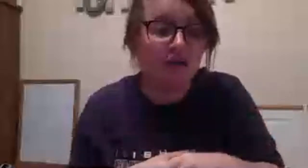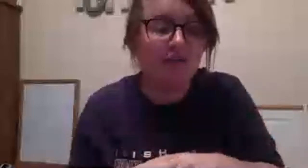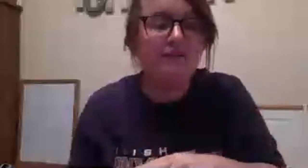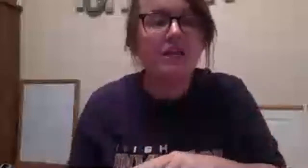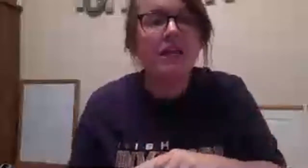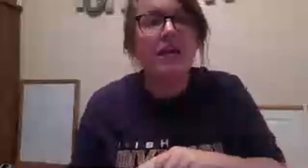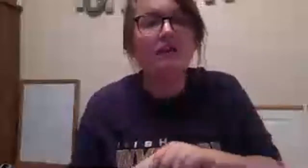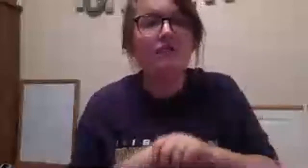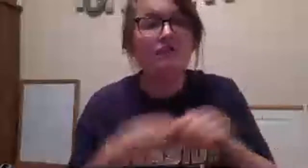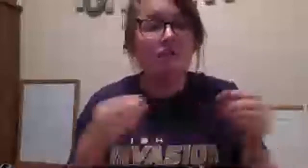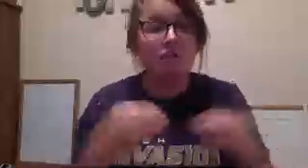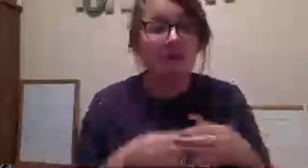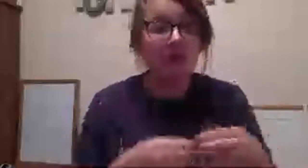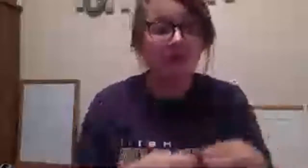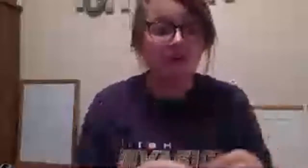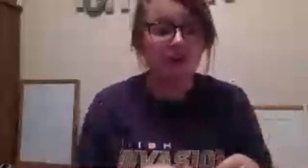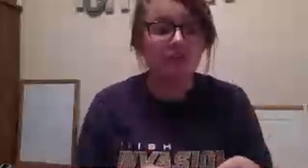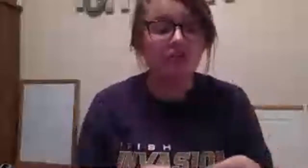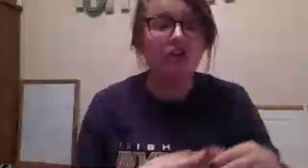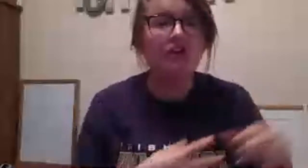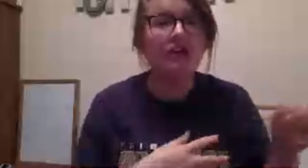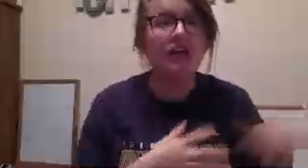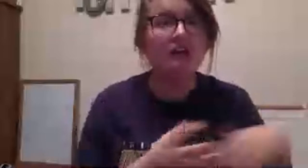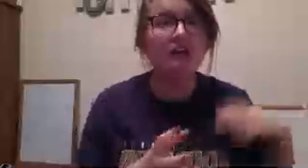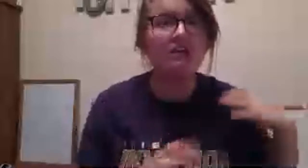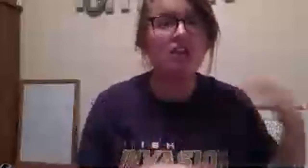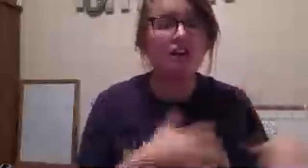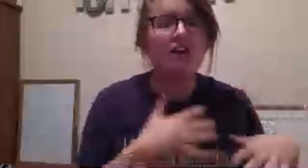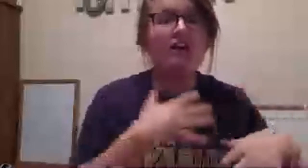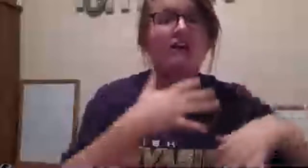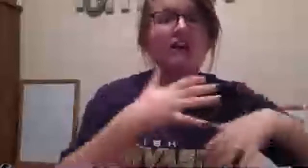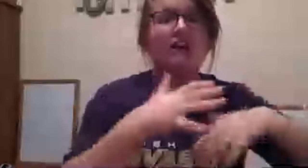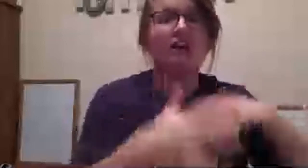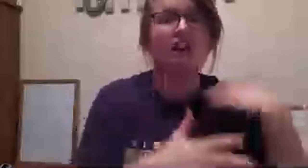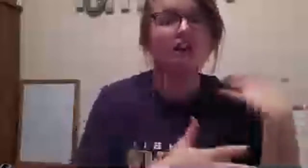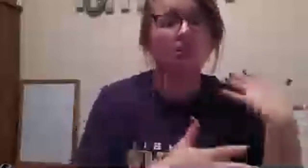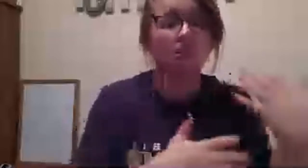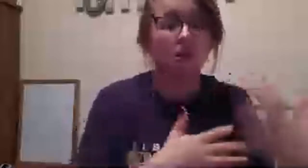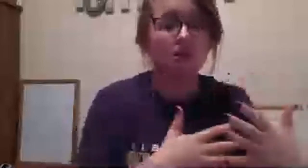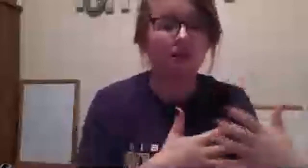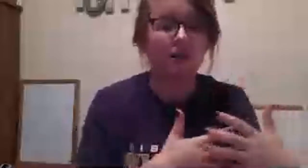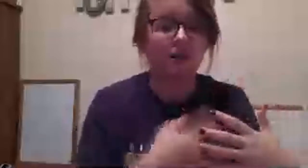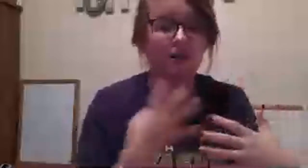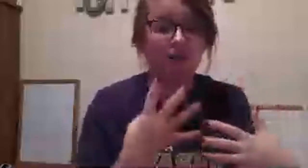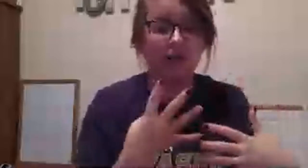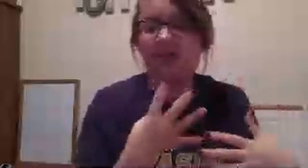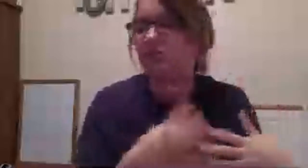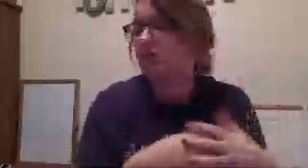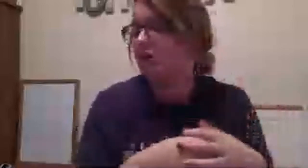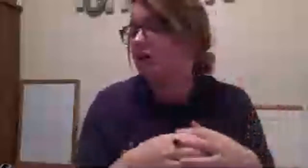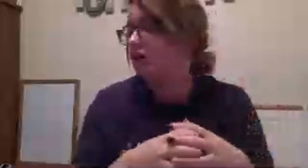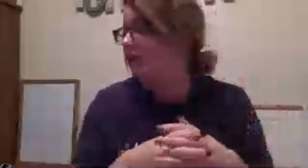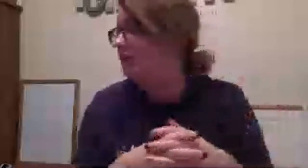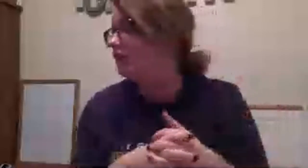and remember they were really good friends so king henry is talking and like the guards and guards over here four nights thank you